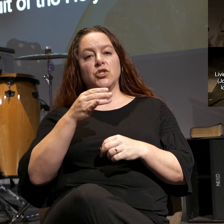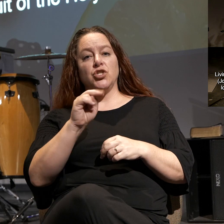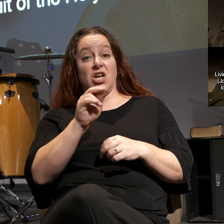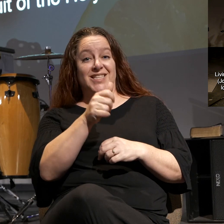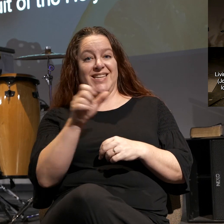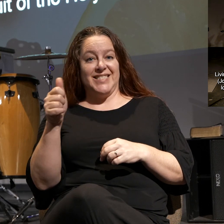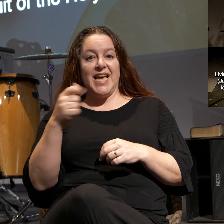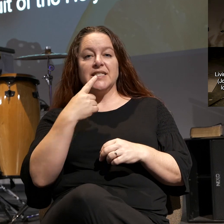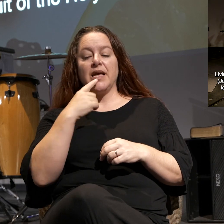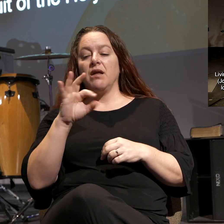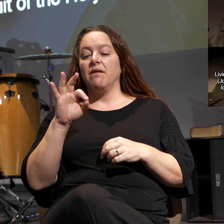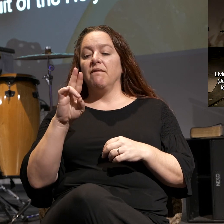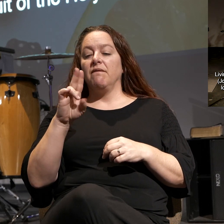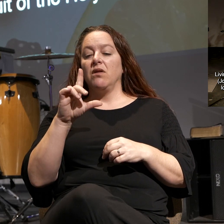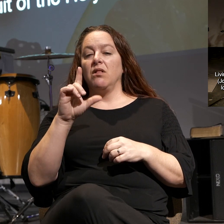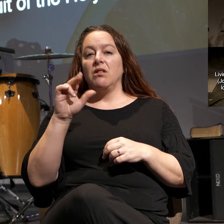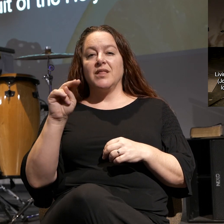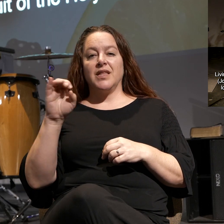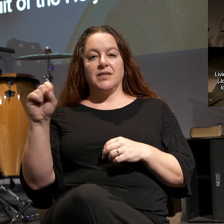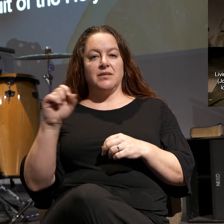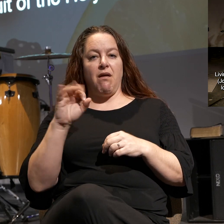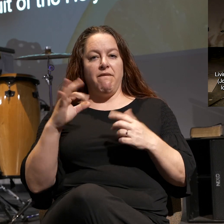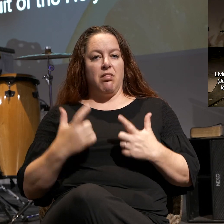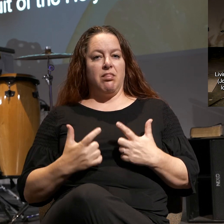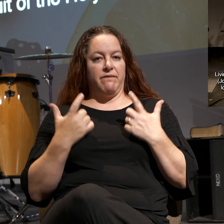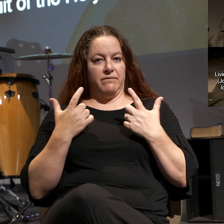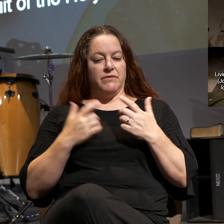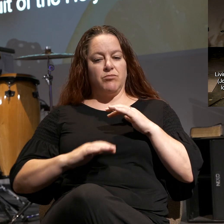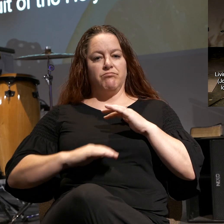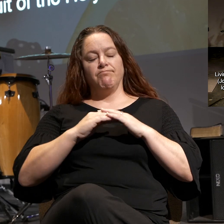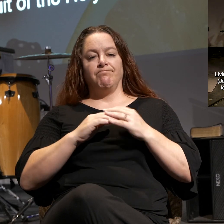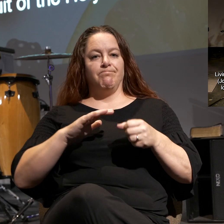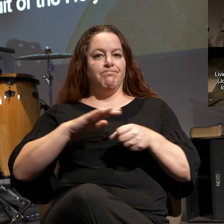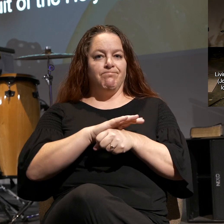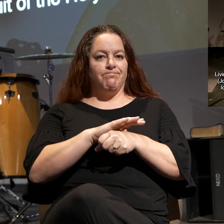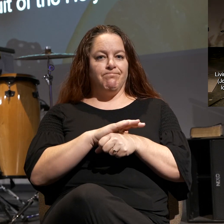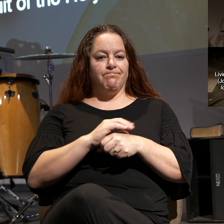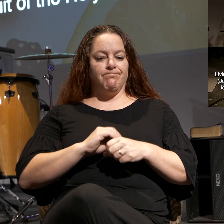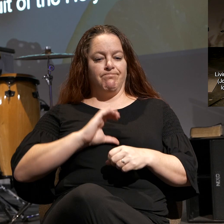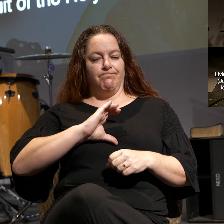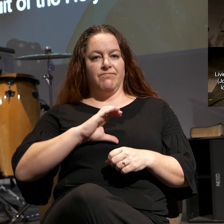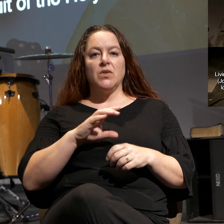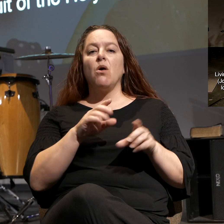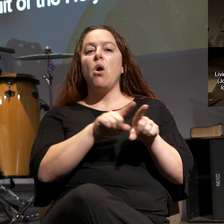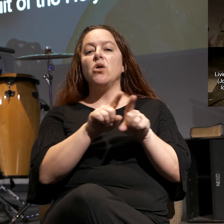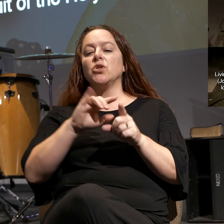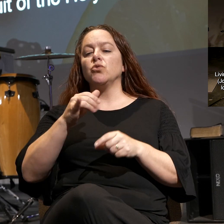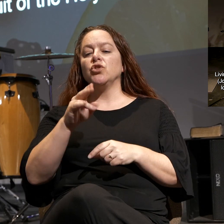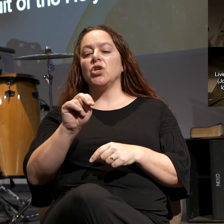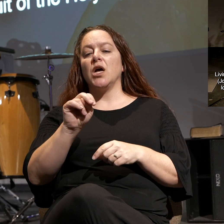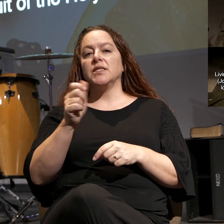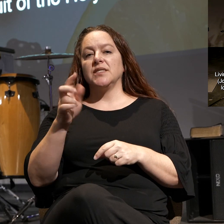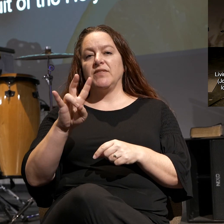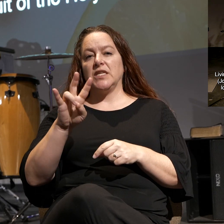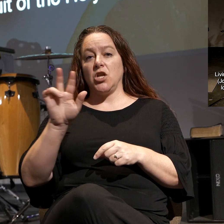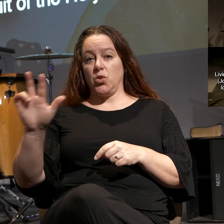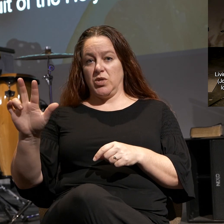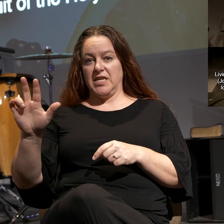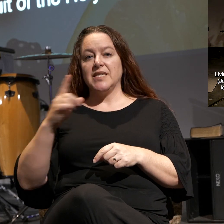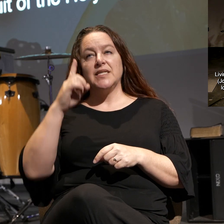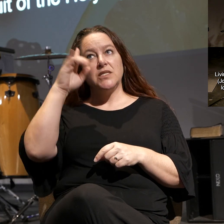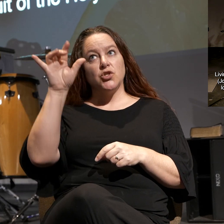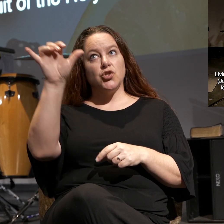10, 10 as fullness of life. He also described the life here in John 17, 3 as